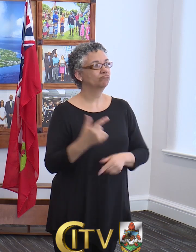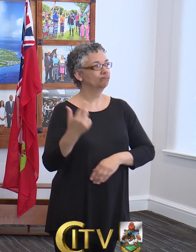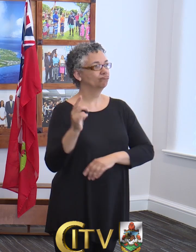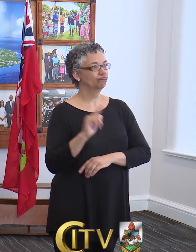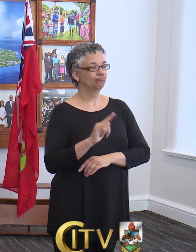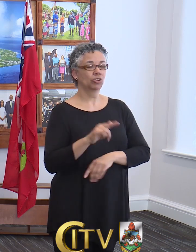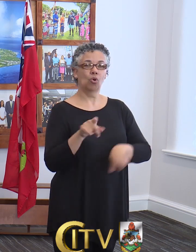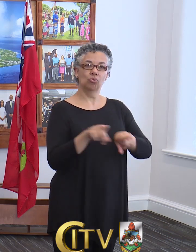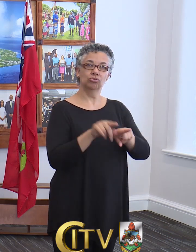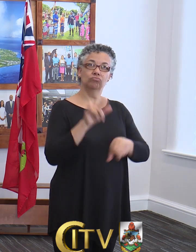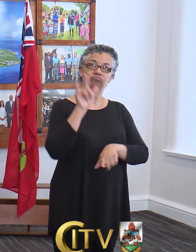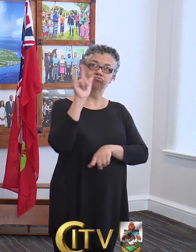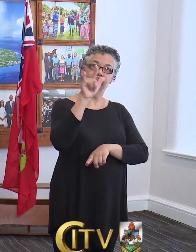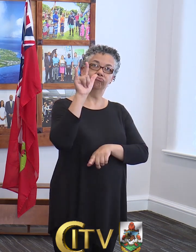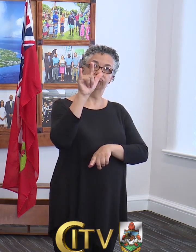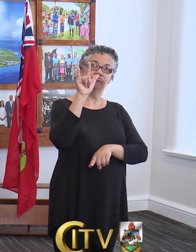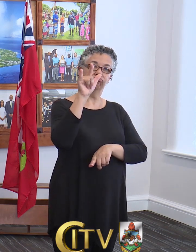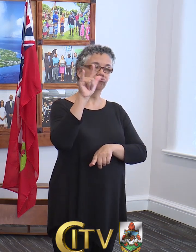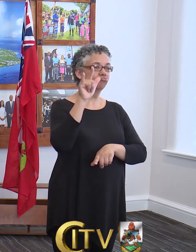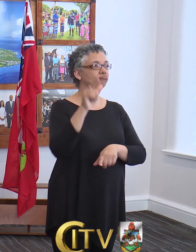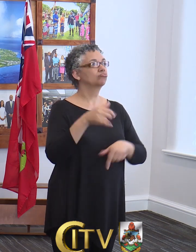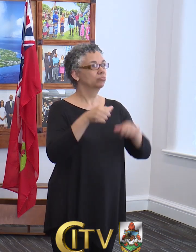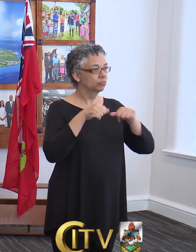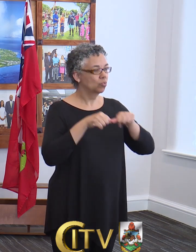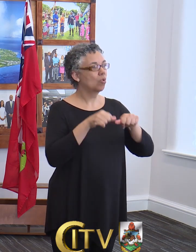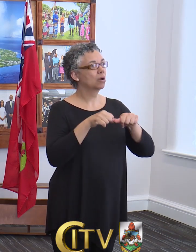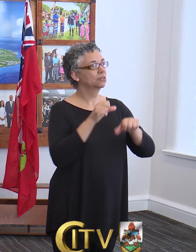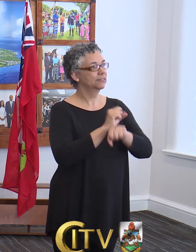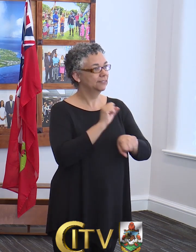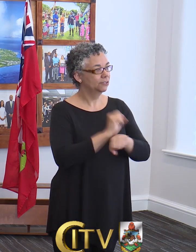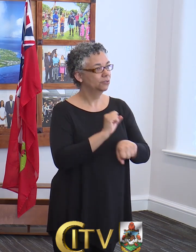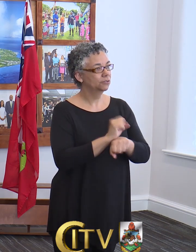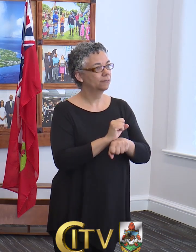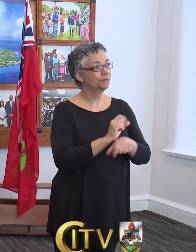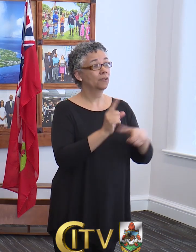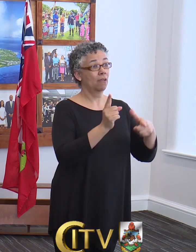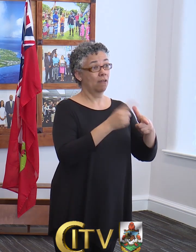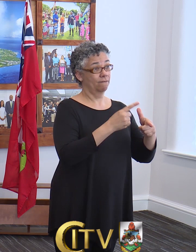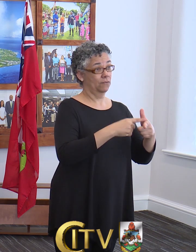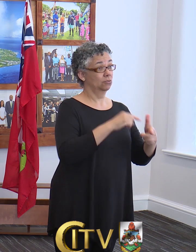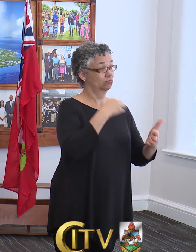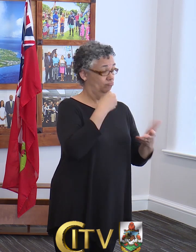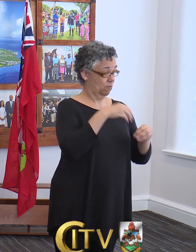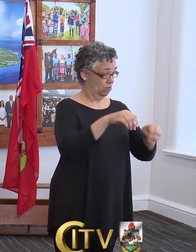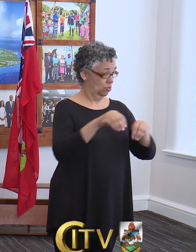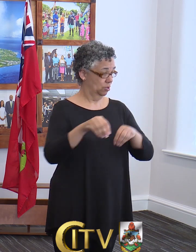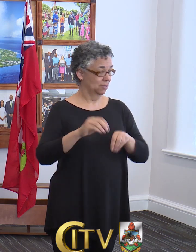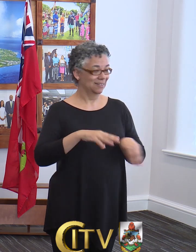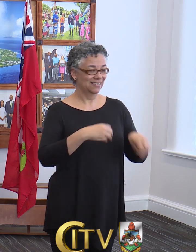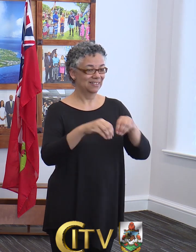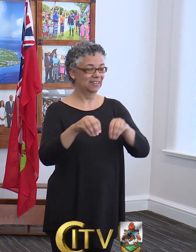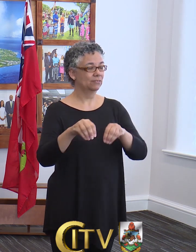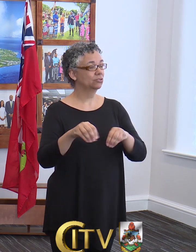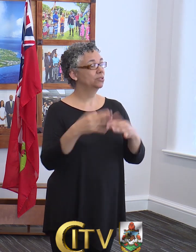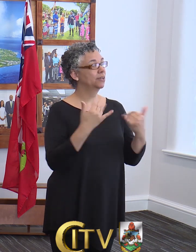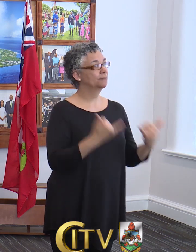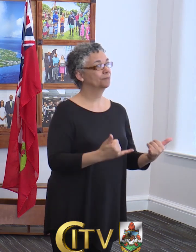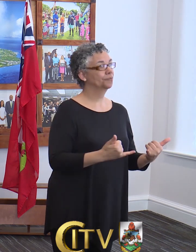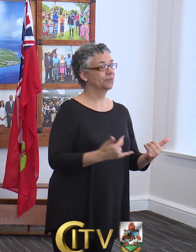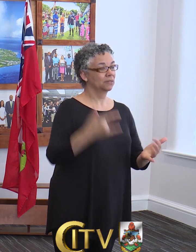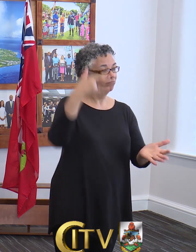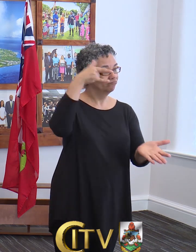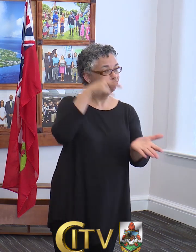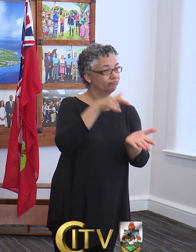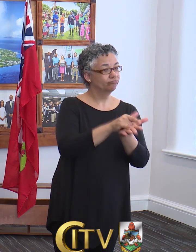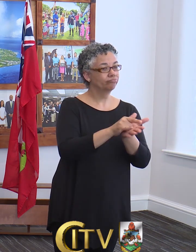As can be seen, the docks were floated and fresh produce was being delivered to stores today. Regarding the airport, as of 11